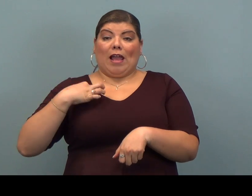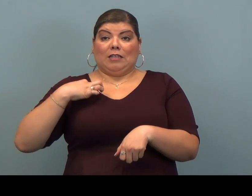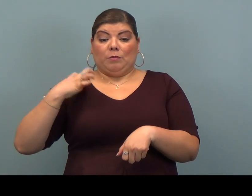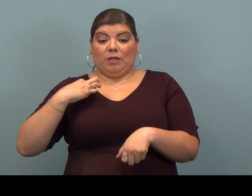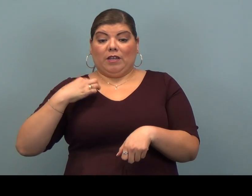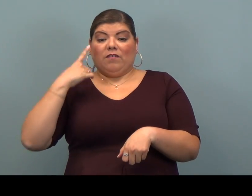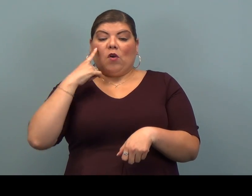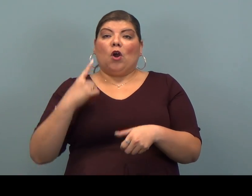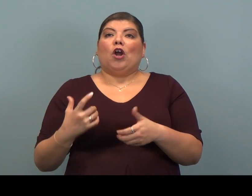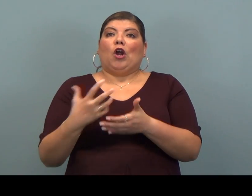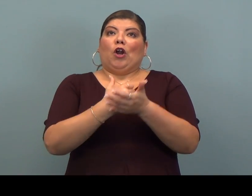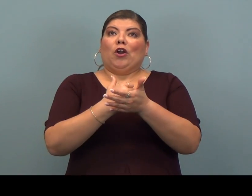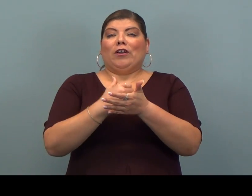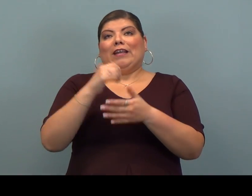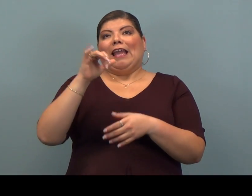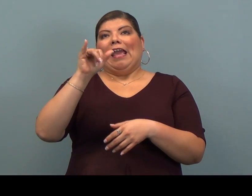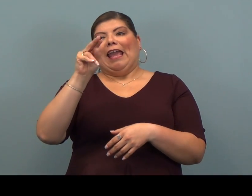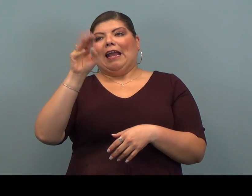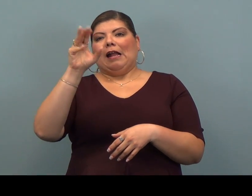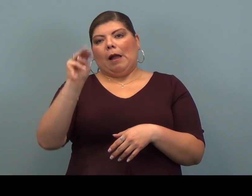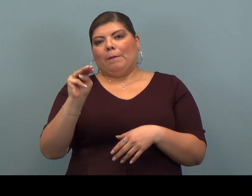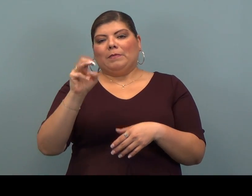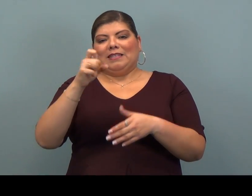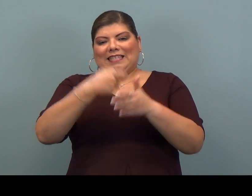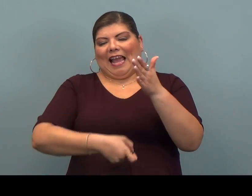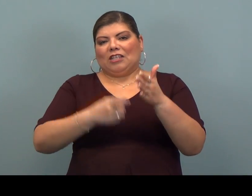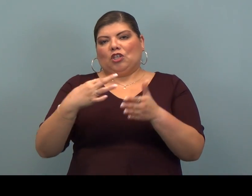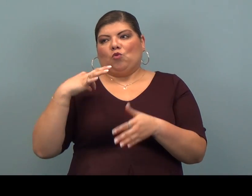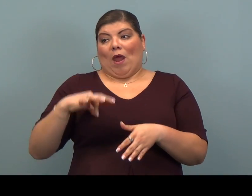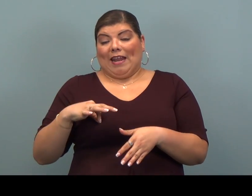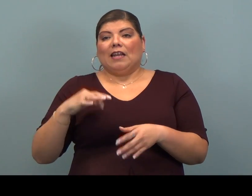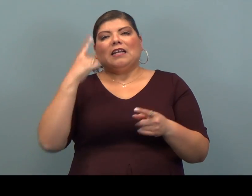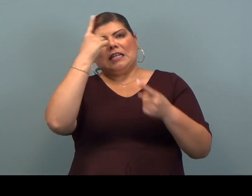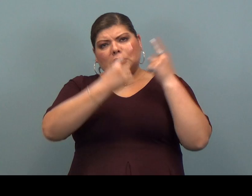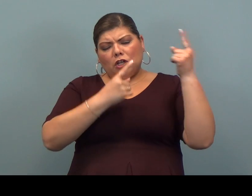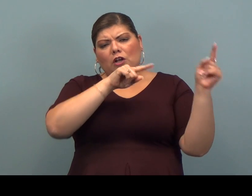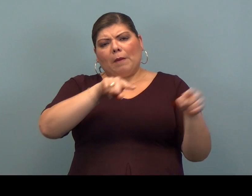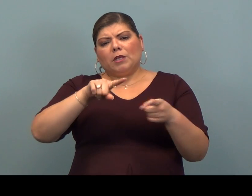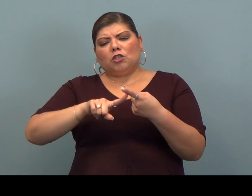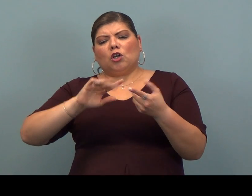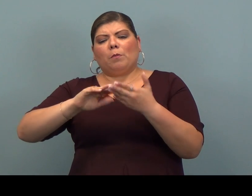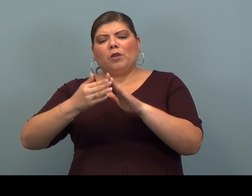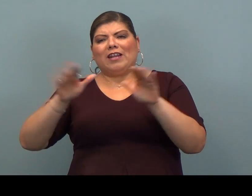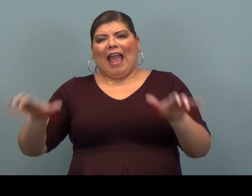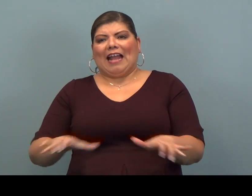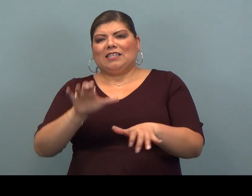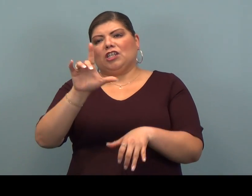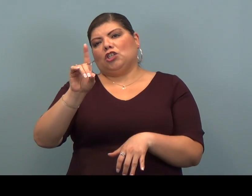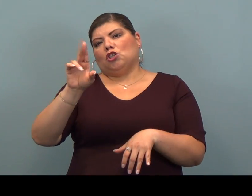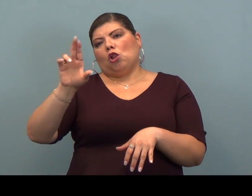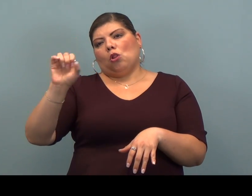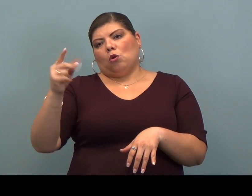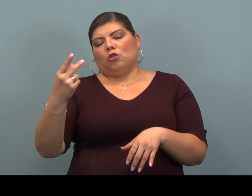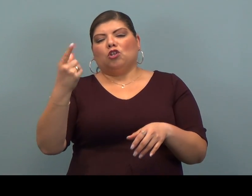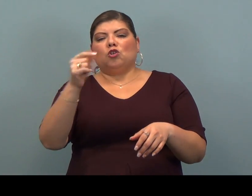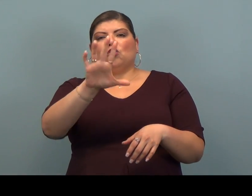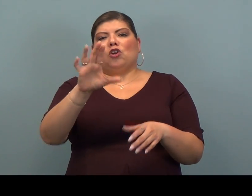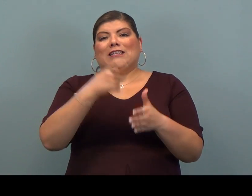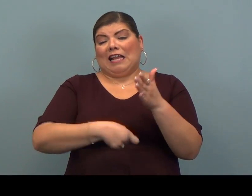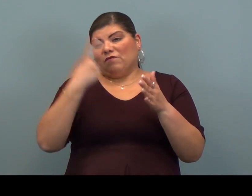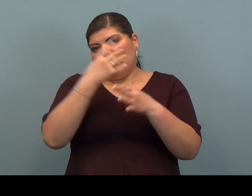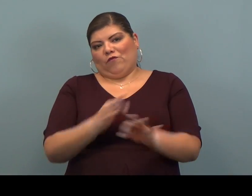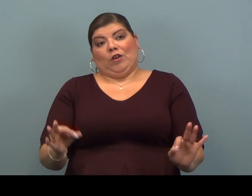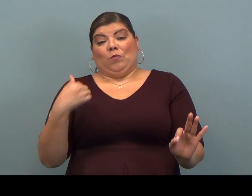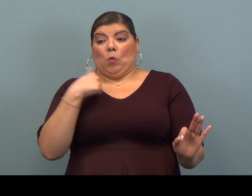the Earned Income Tax Credit, I know that's jargon, please consider coming to Community Action Duluth to get your taxes done for